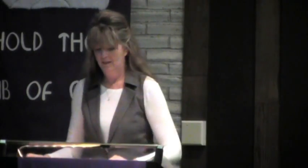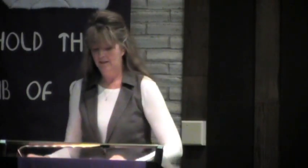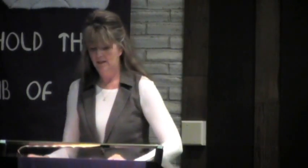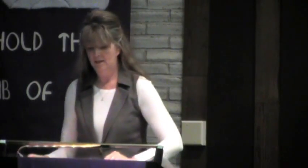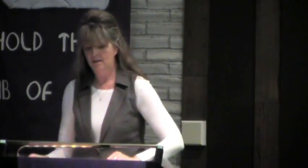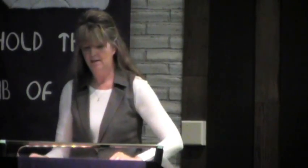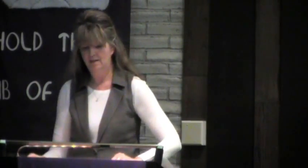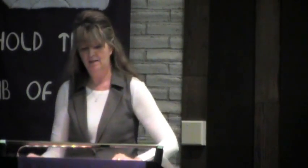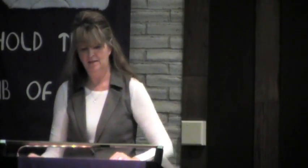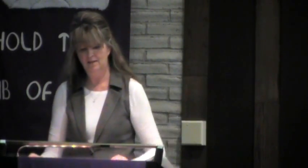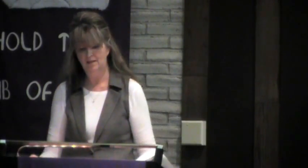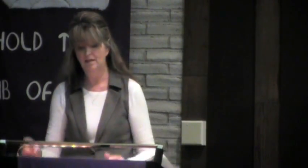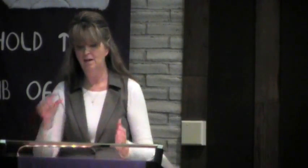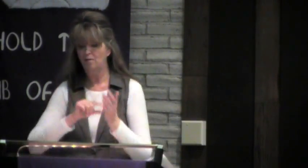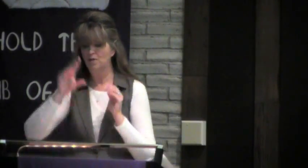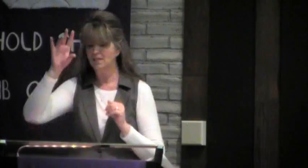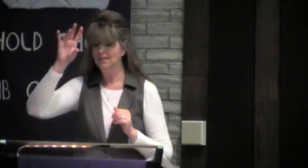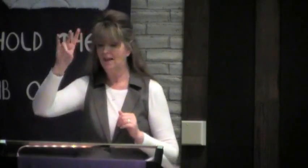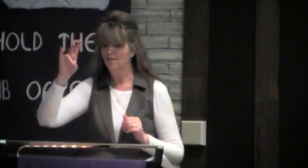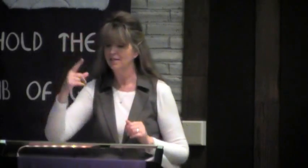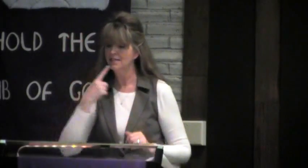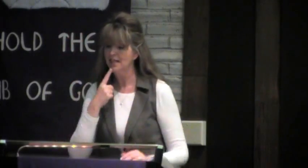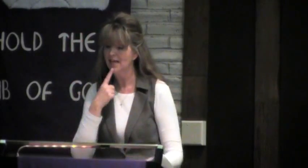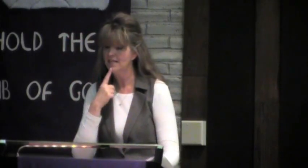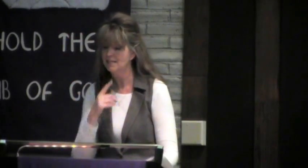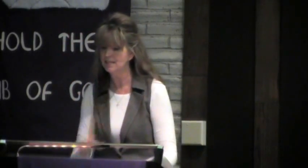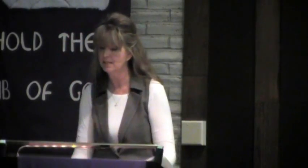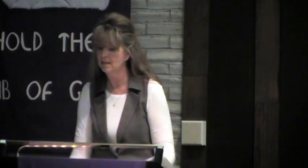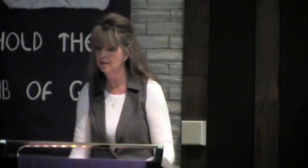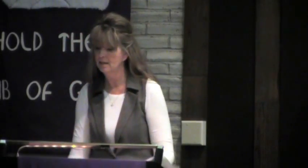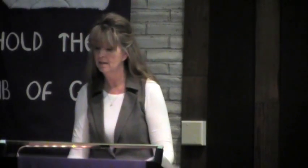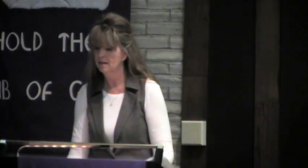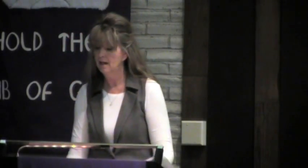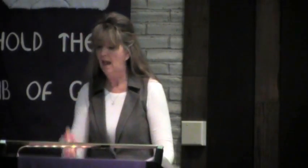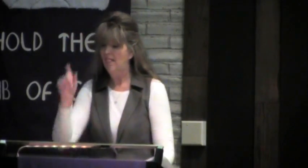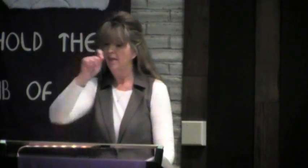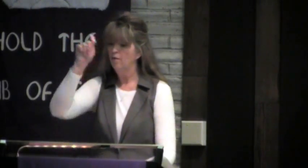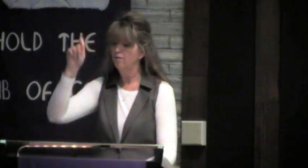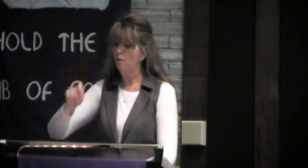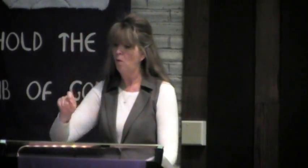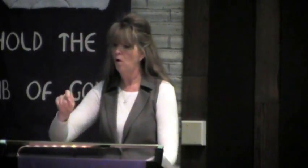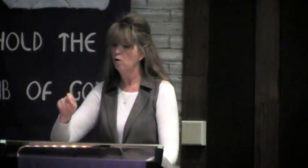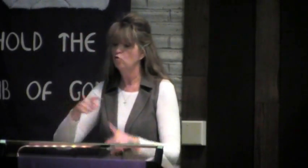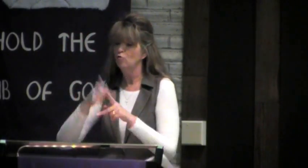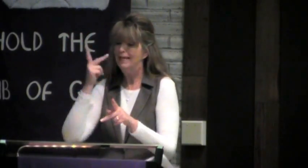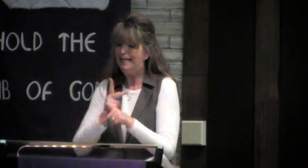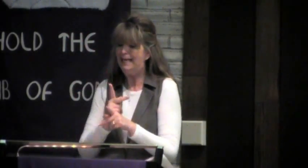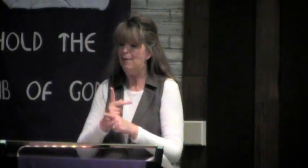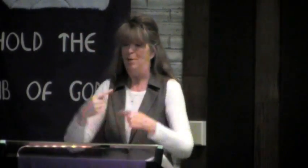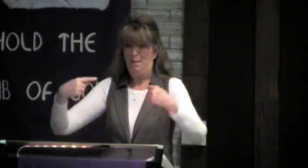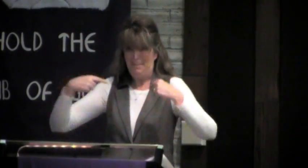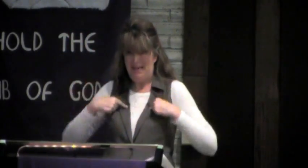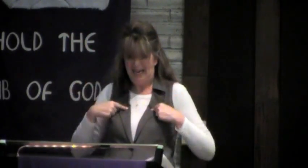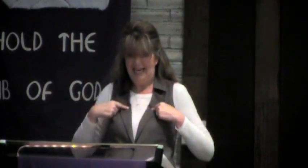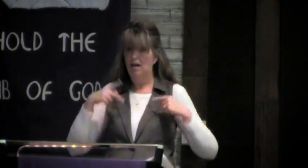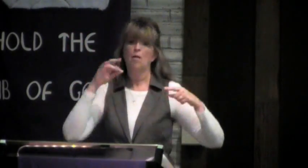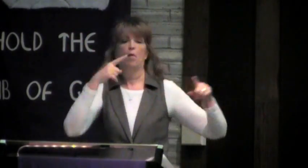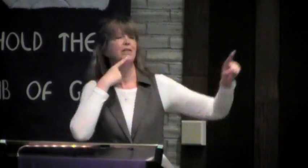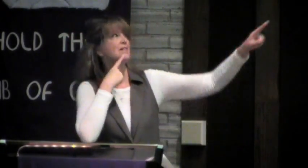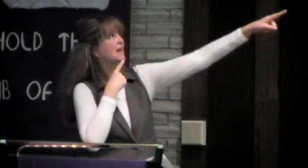prescriptive and tell us what to do. Verse 7 says, therefore, in order to